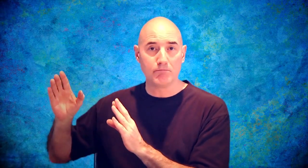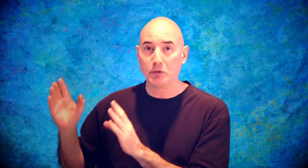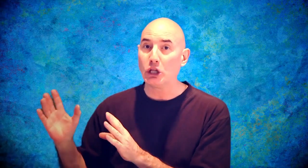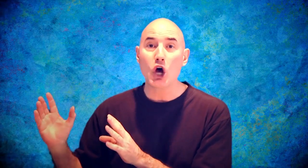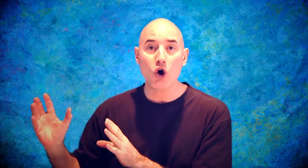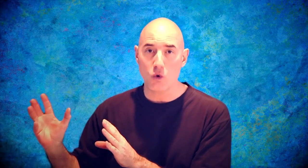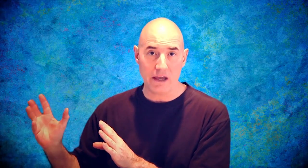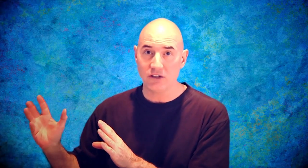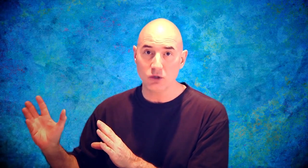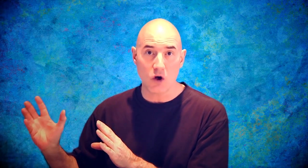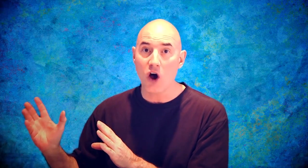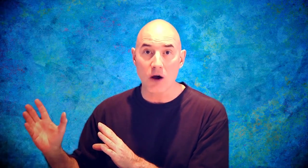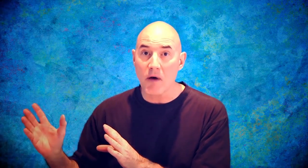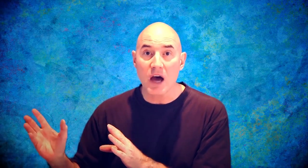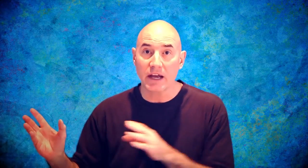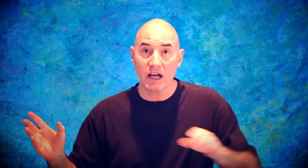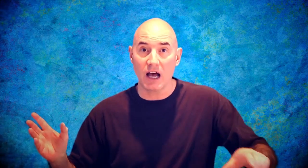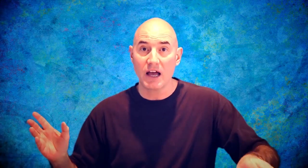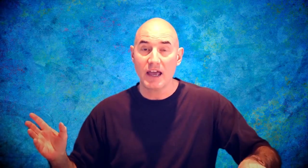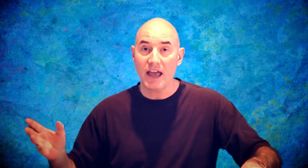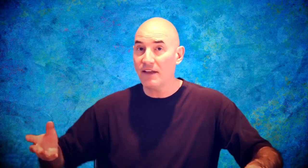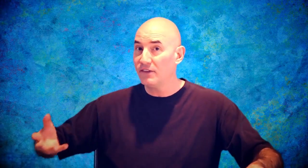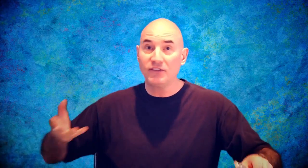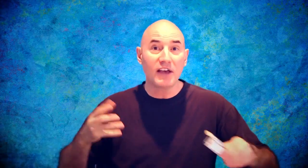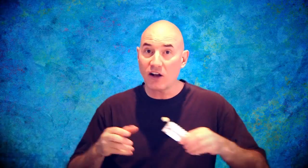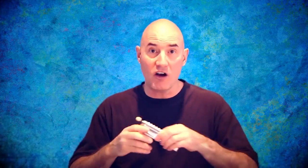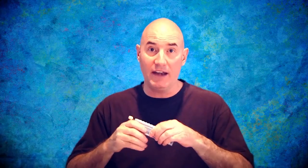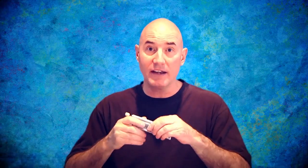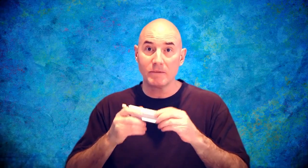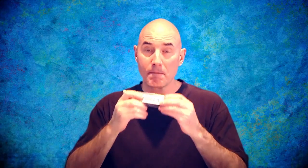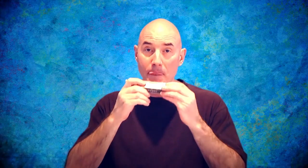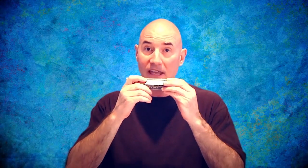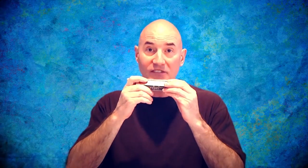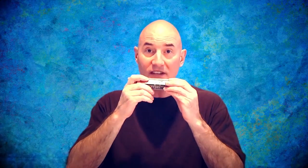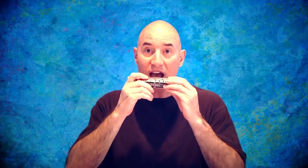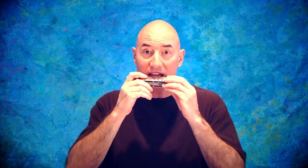blow into a harmonica and suck on it. It's not.